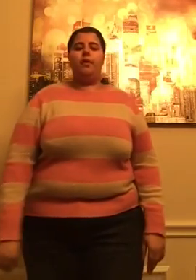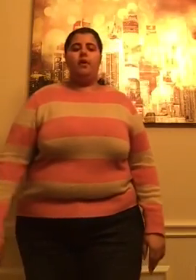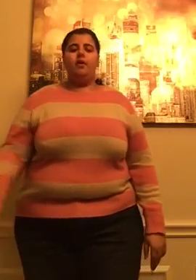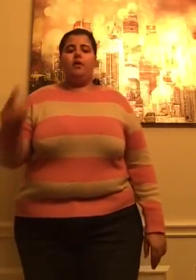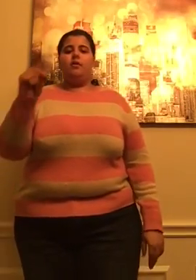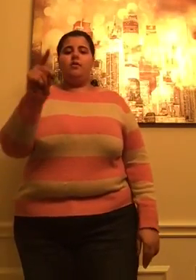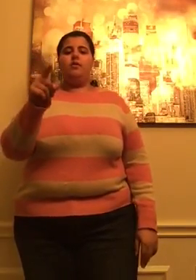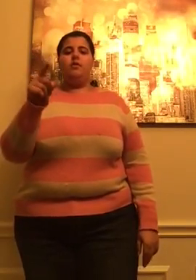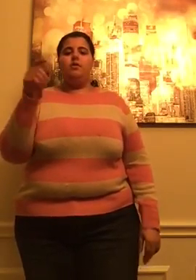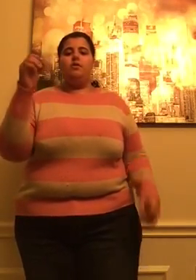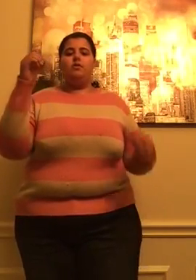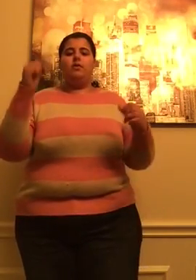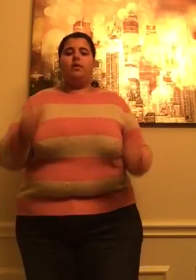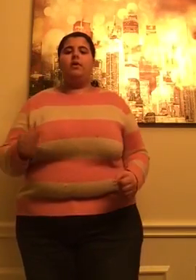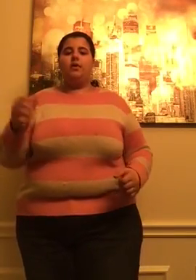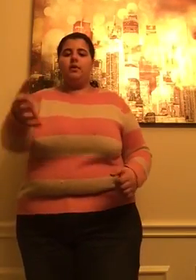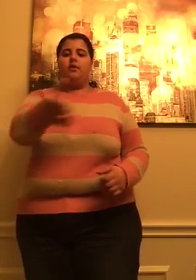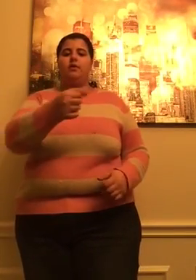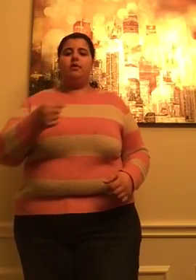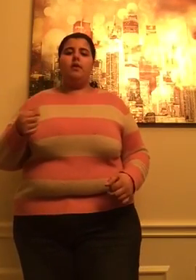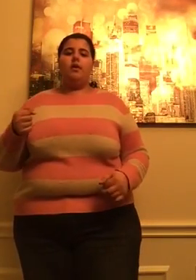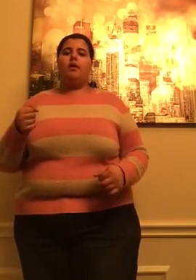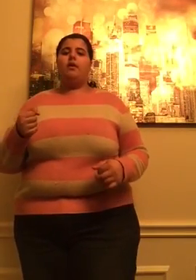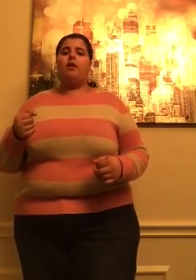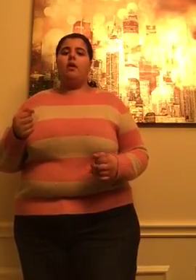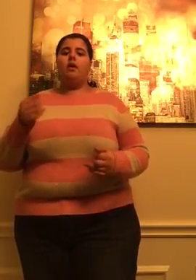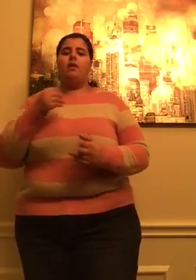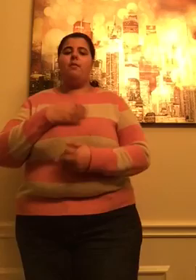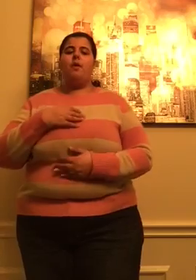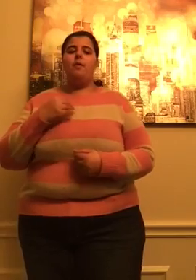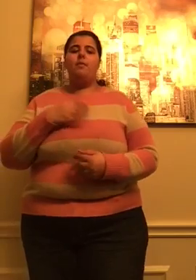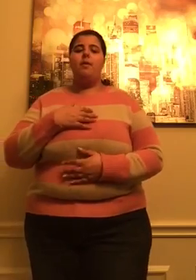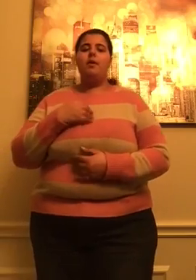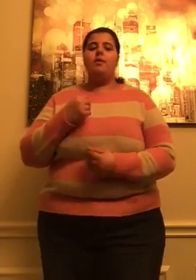For you, my hero